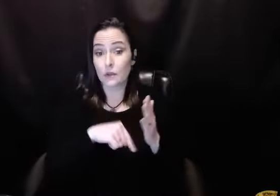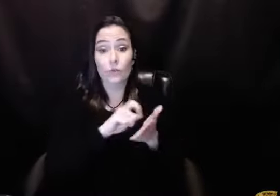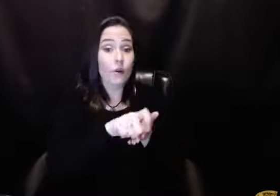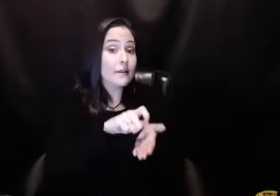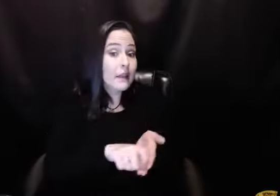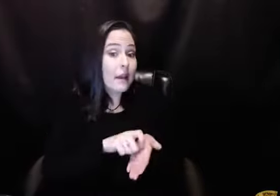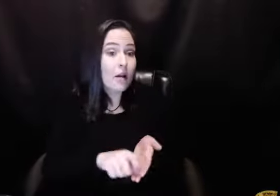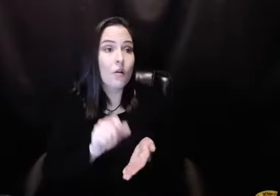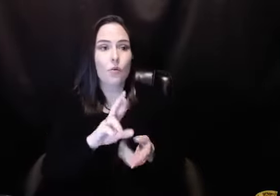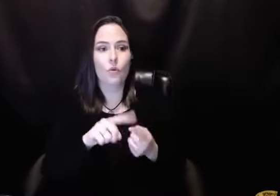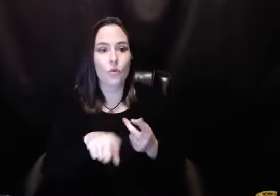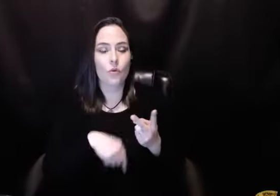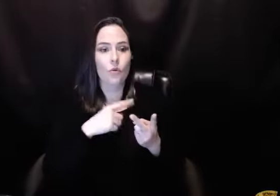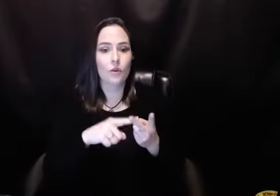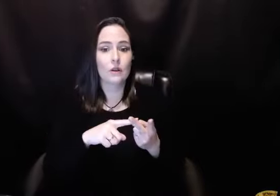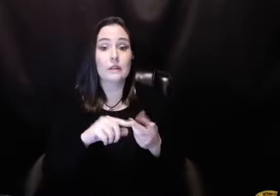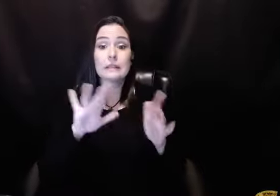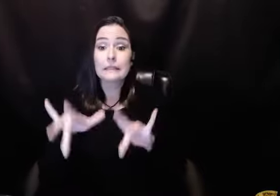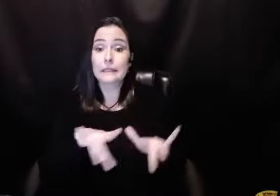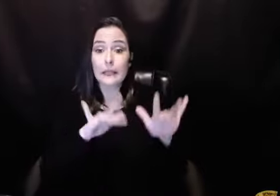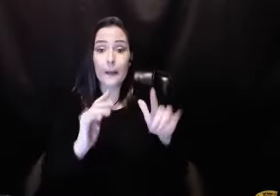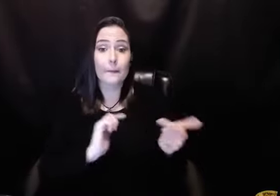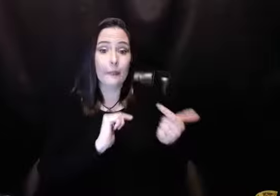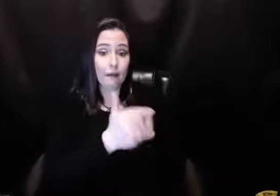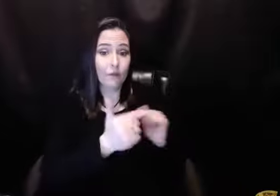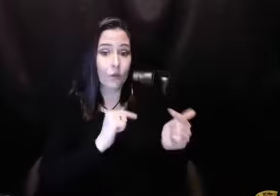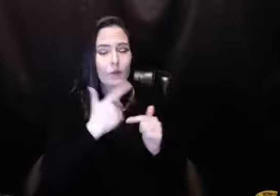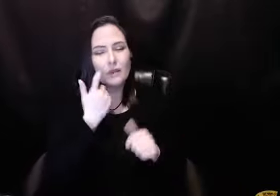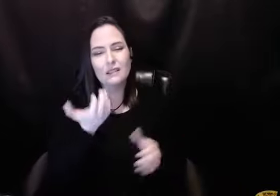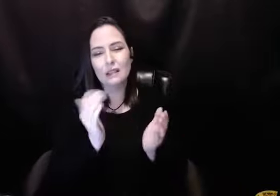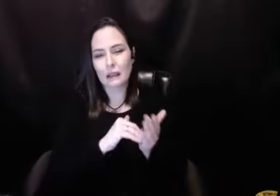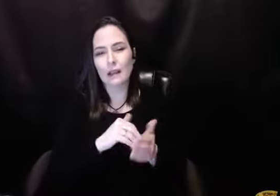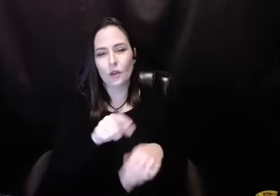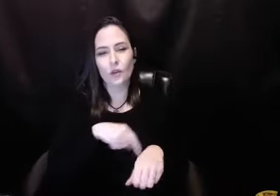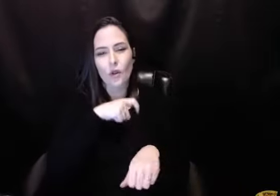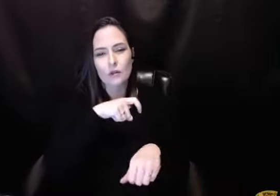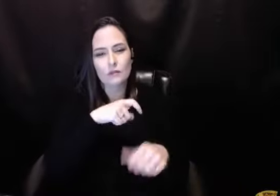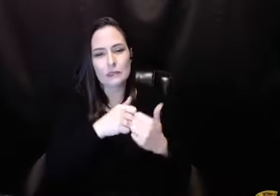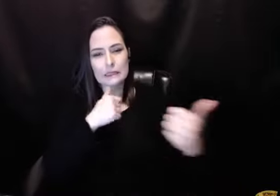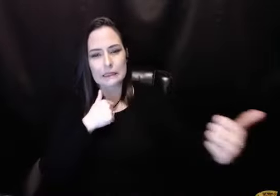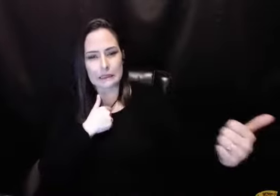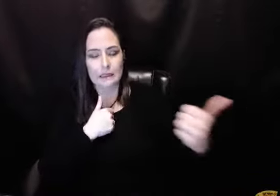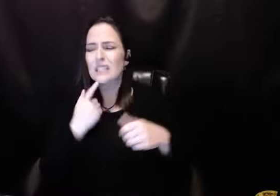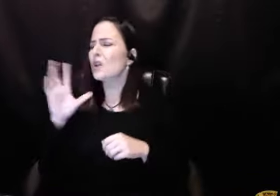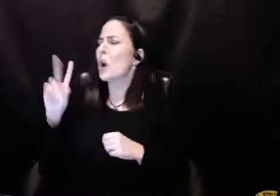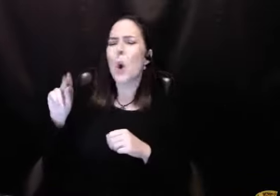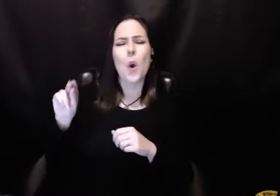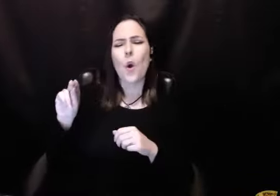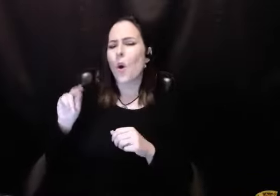I told him, I said, now we can do this. You can write it down or we can do it on a tape, back and forth, because I had done that with a long